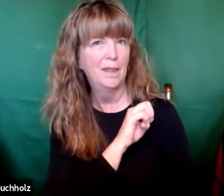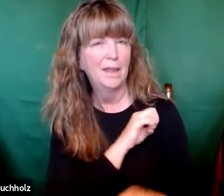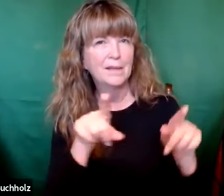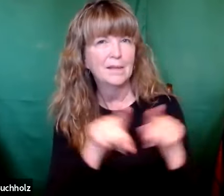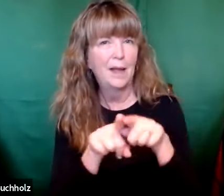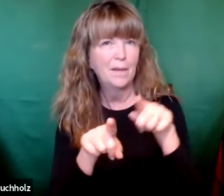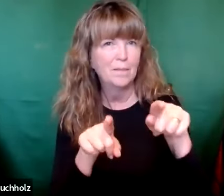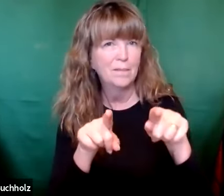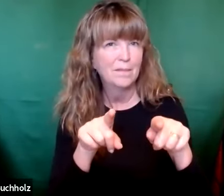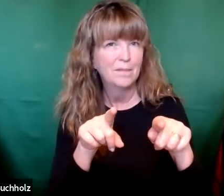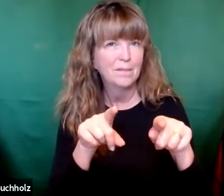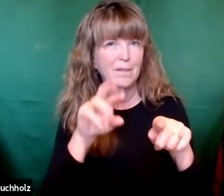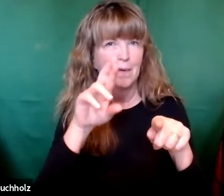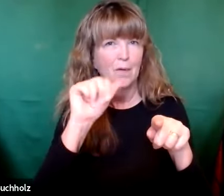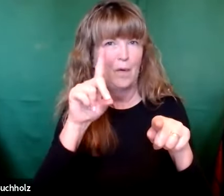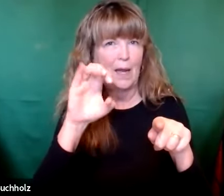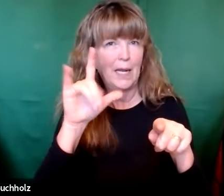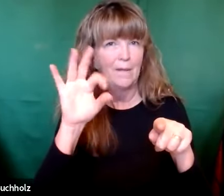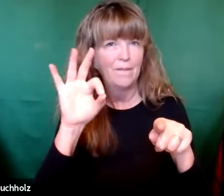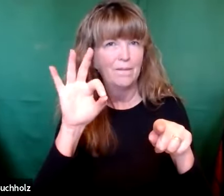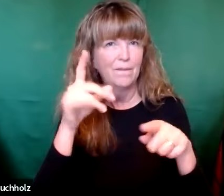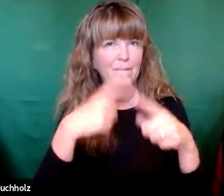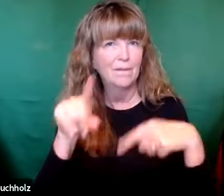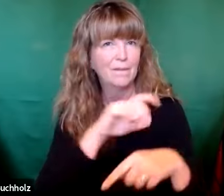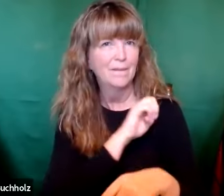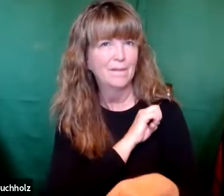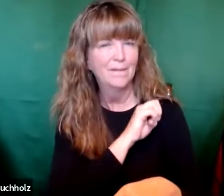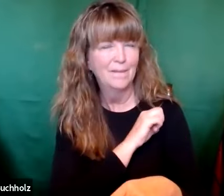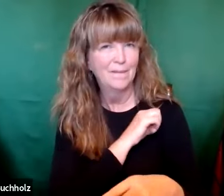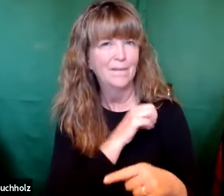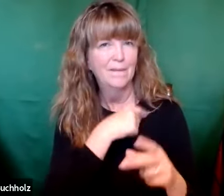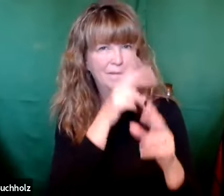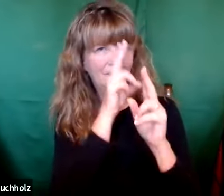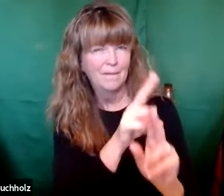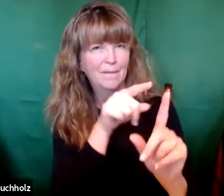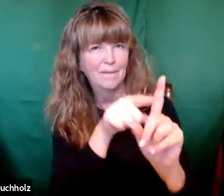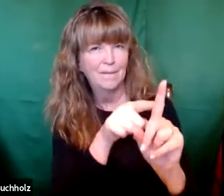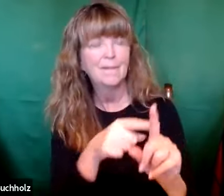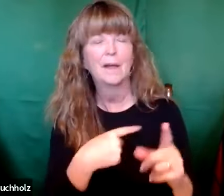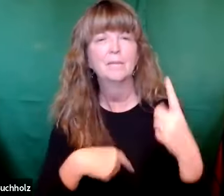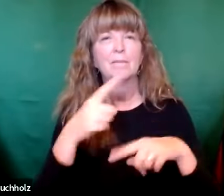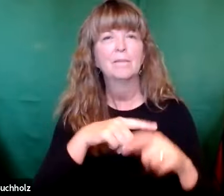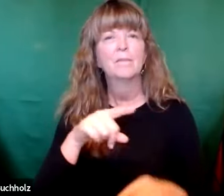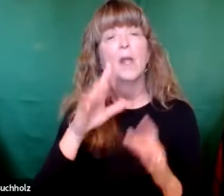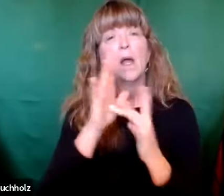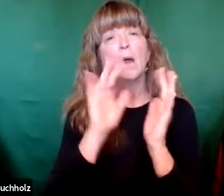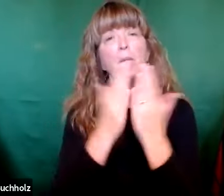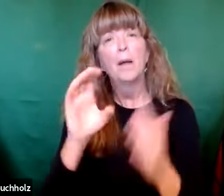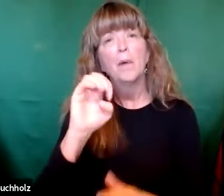Think about it, Elizabeth. I'm using the same name sign for Elizabeth as yours, Elizabeth Radcliffe. So,